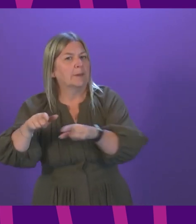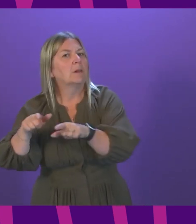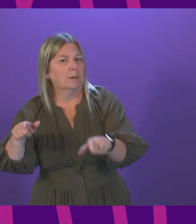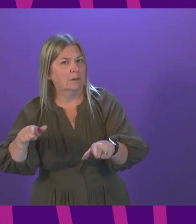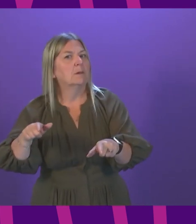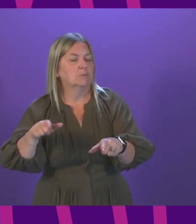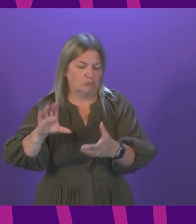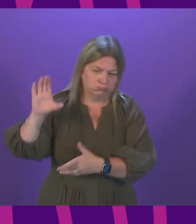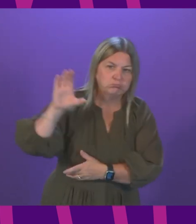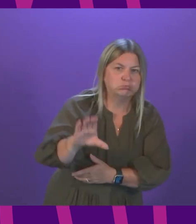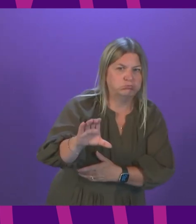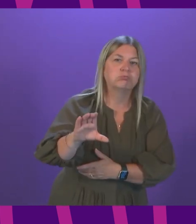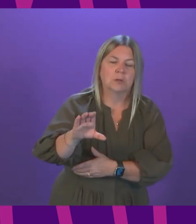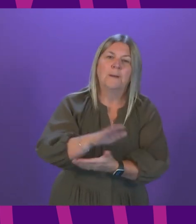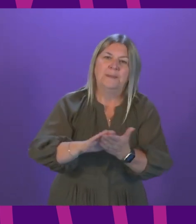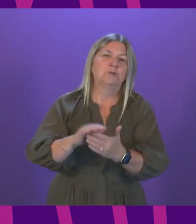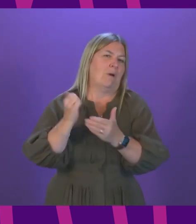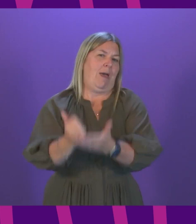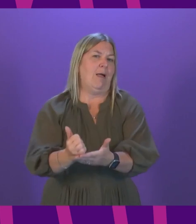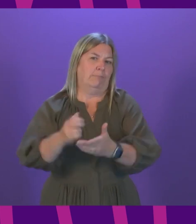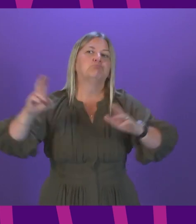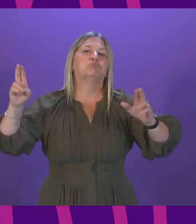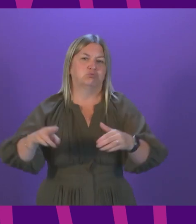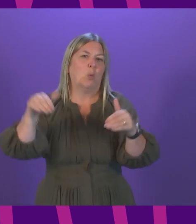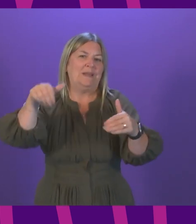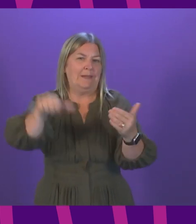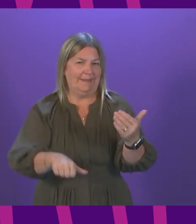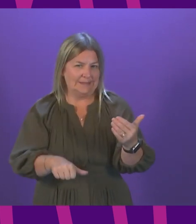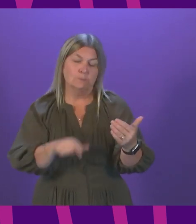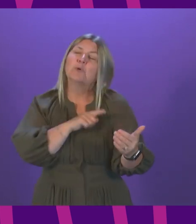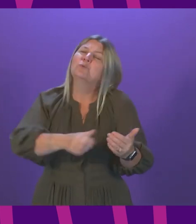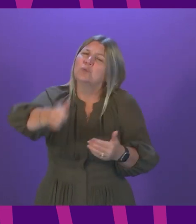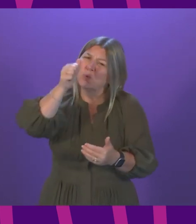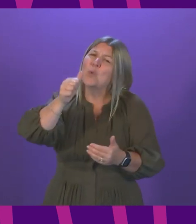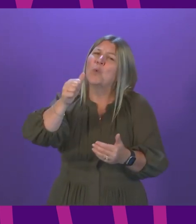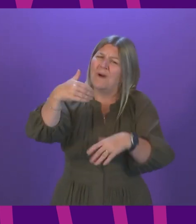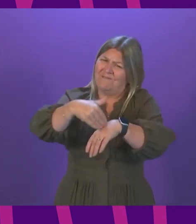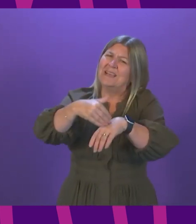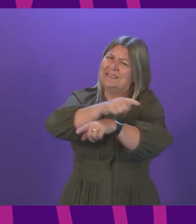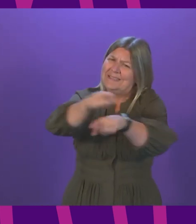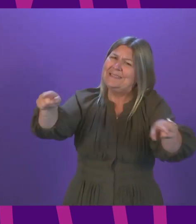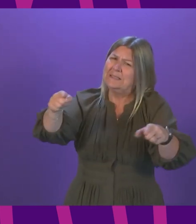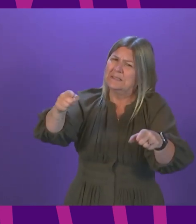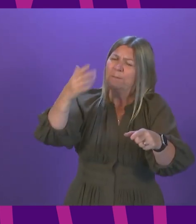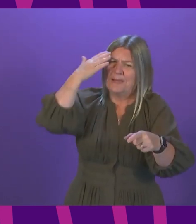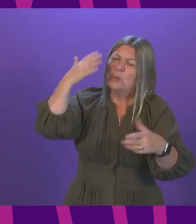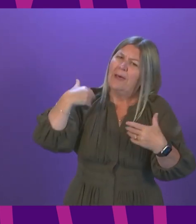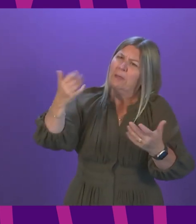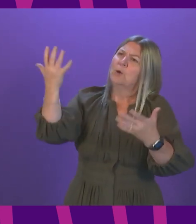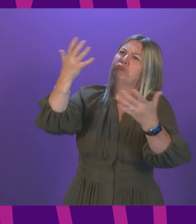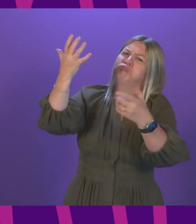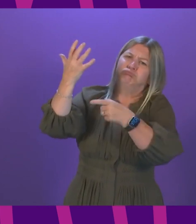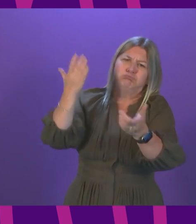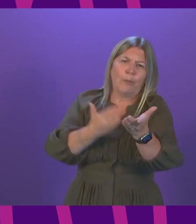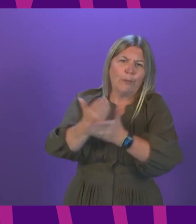has significant priority because we know that the pandemic has intensified the impact on people's mental health, and that then means that we